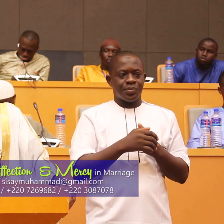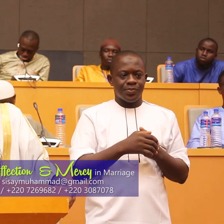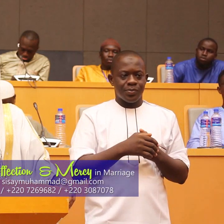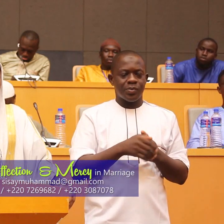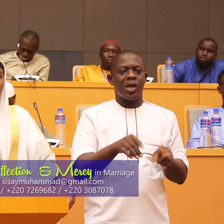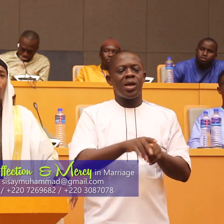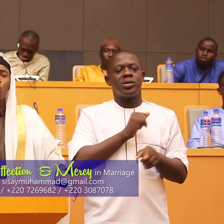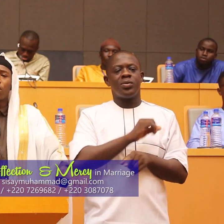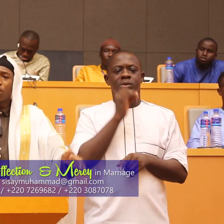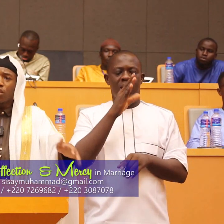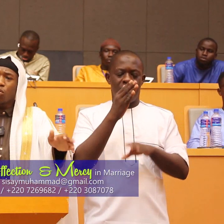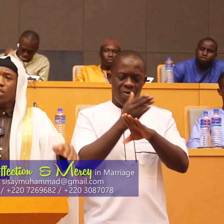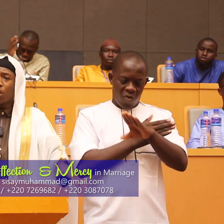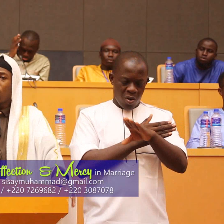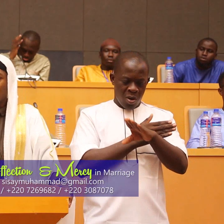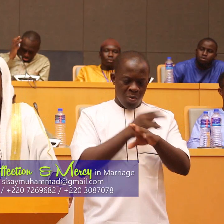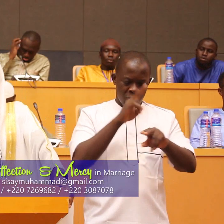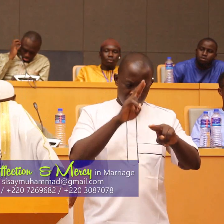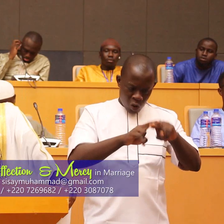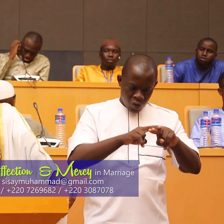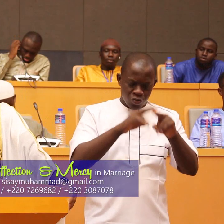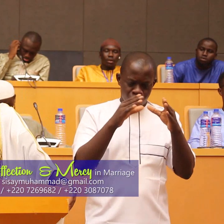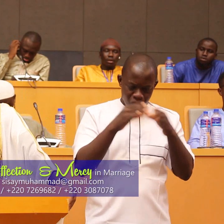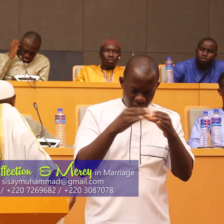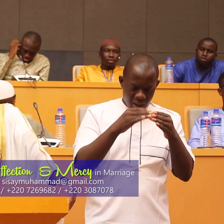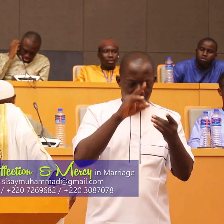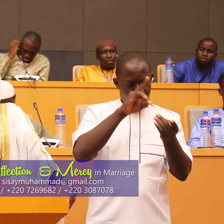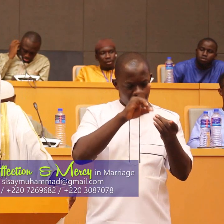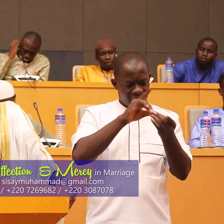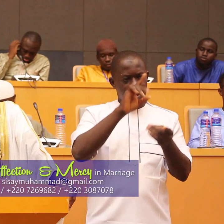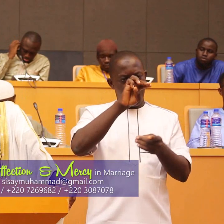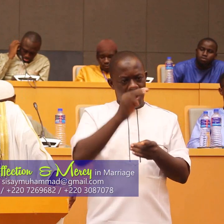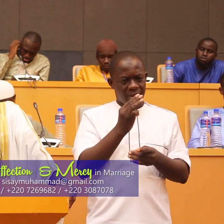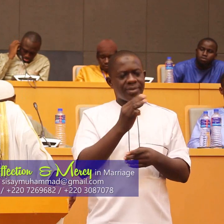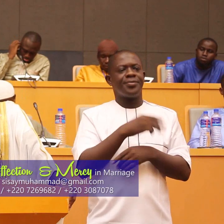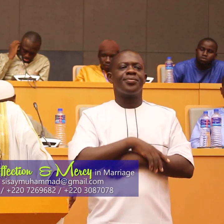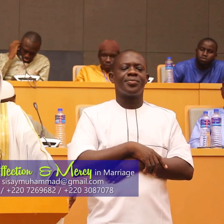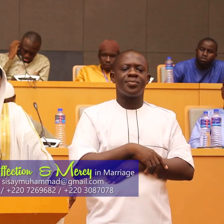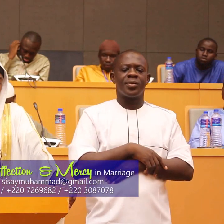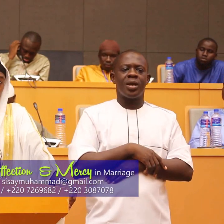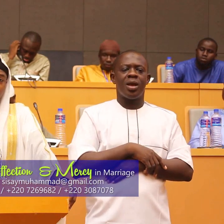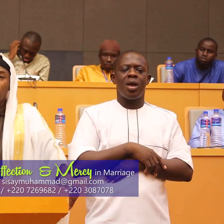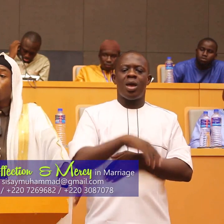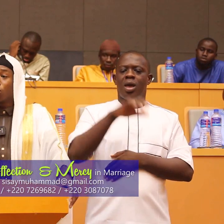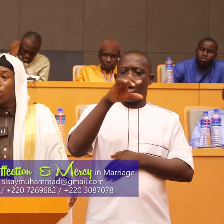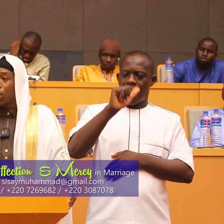he said that I was once sitting with Rasulullah sallallahu alayhi was and Abu Bakr Siddiq was